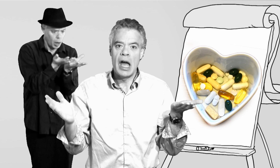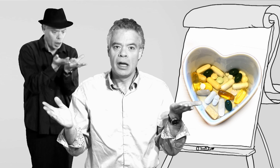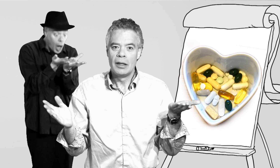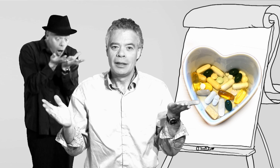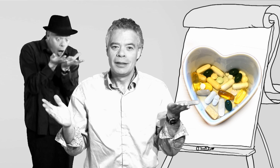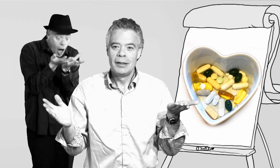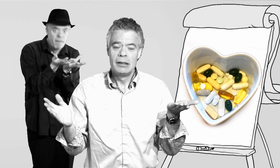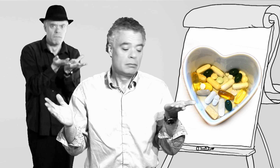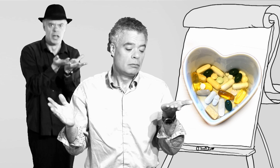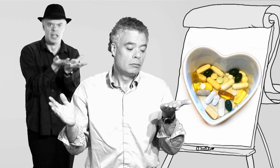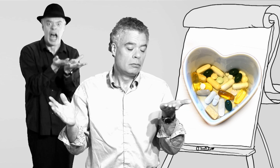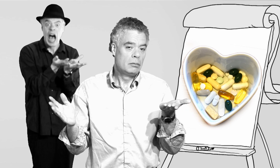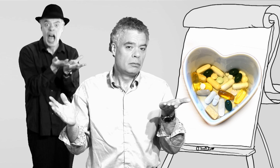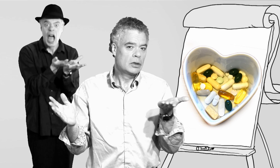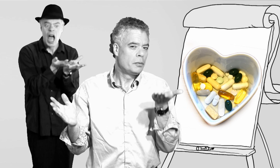die.